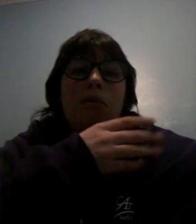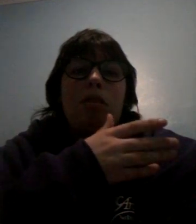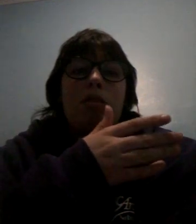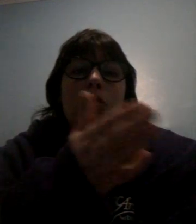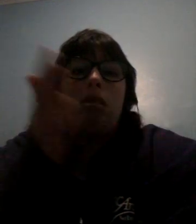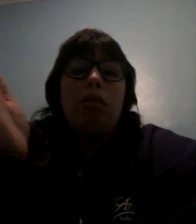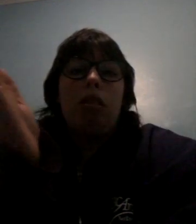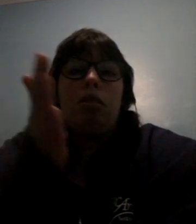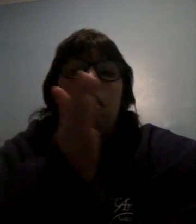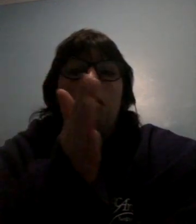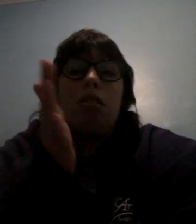between Tuesdays and Thursdays,